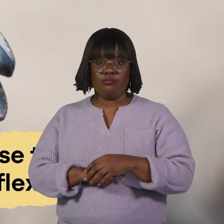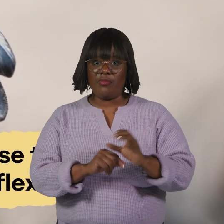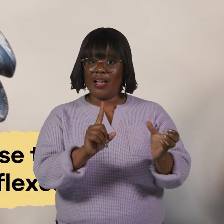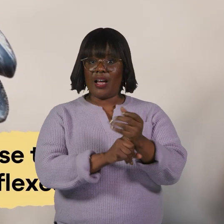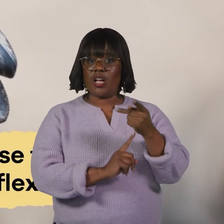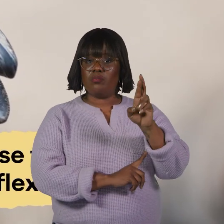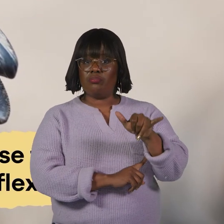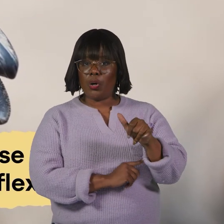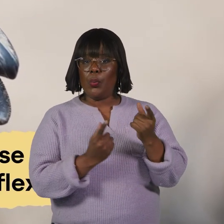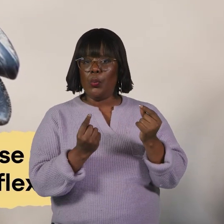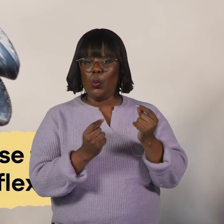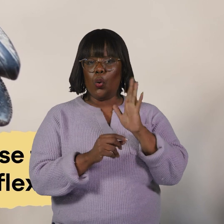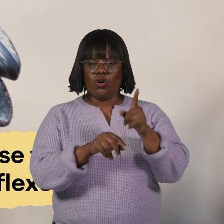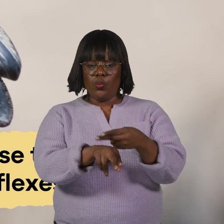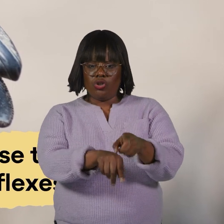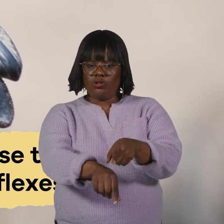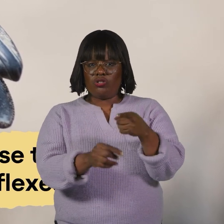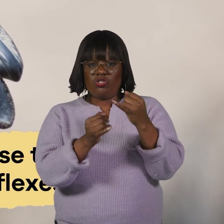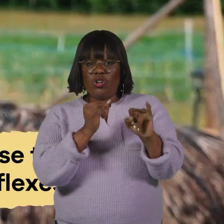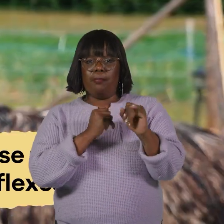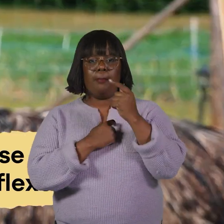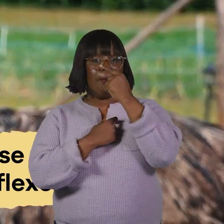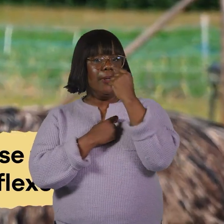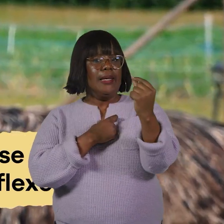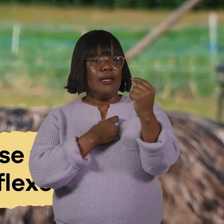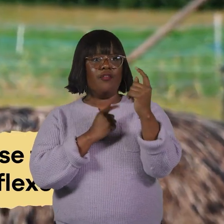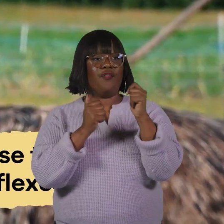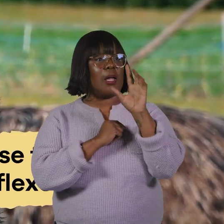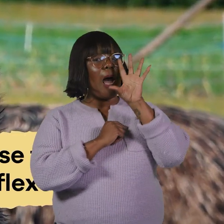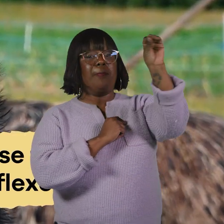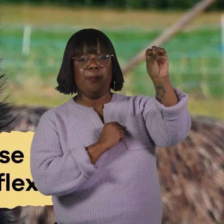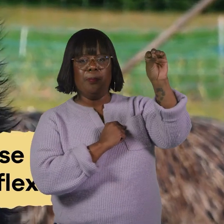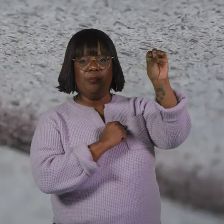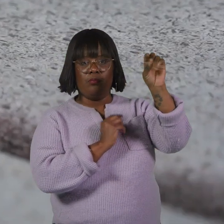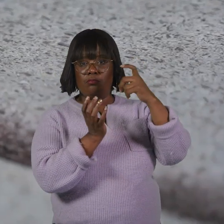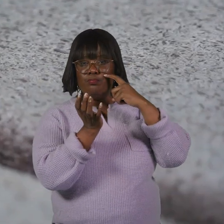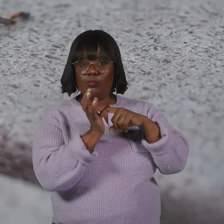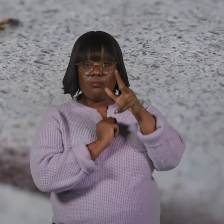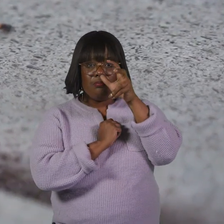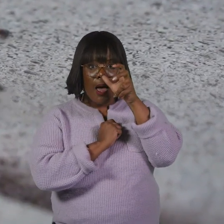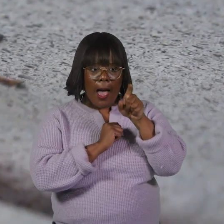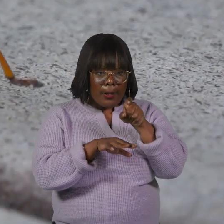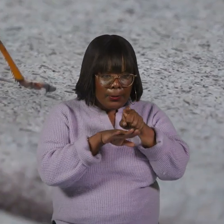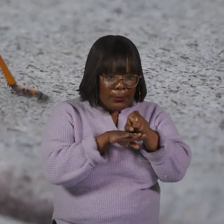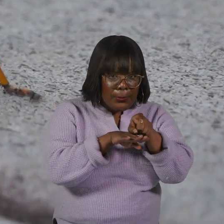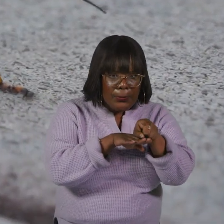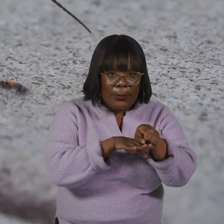catch their prey, emus use their sharp beaks and quick reflexes. When they spot insects crawling on the ground